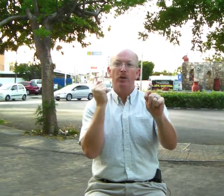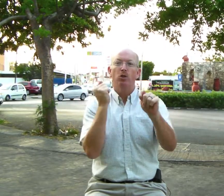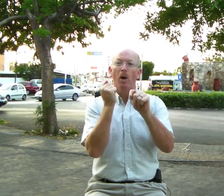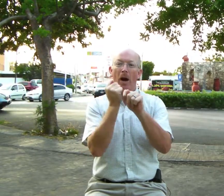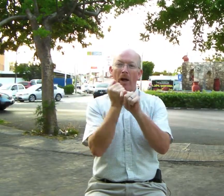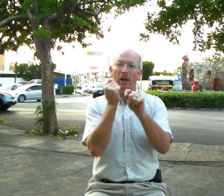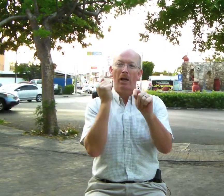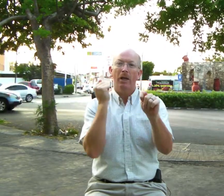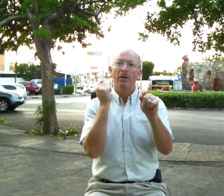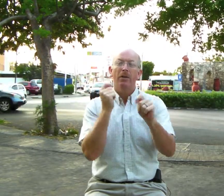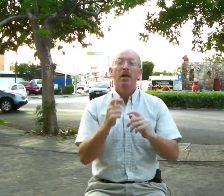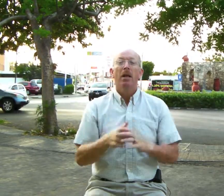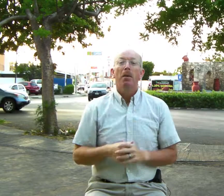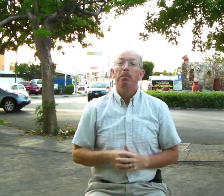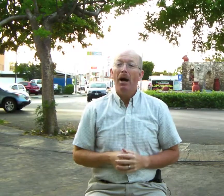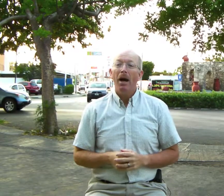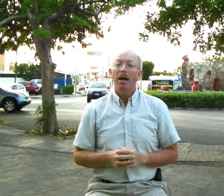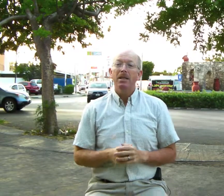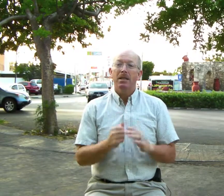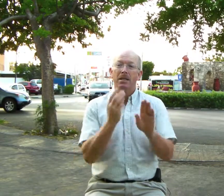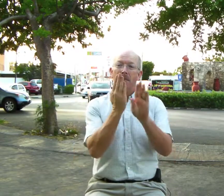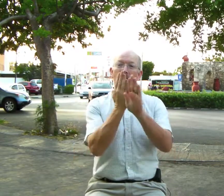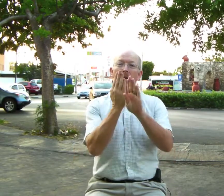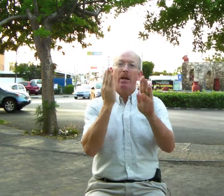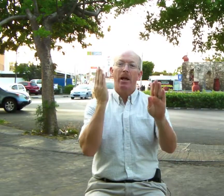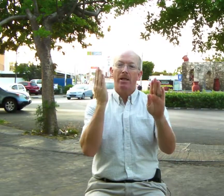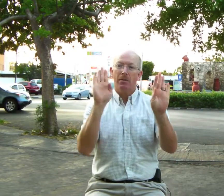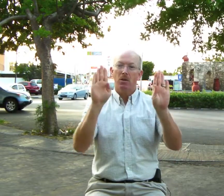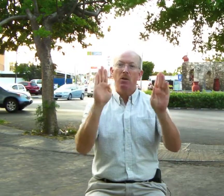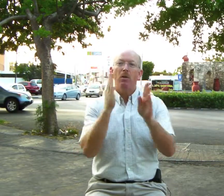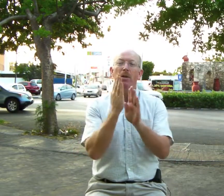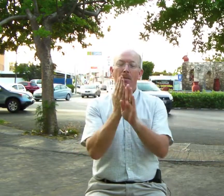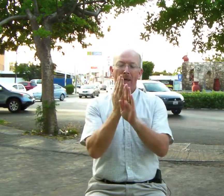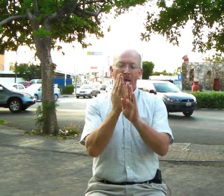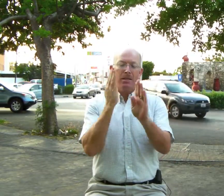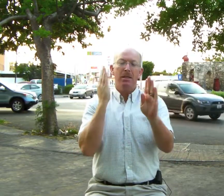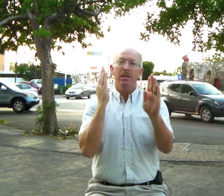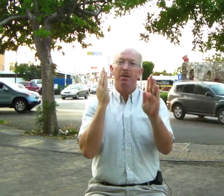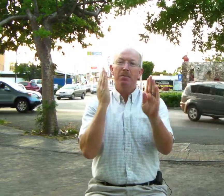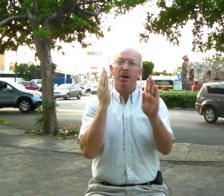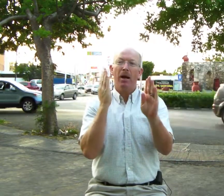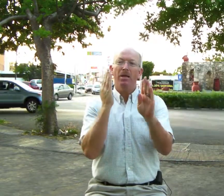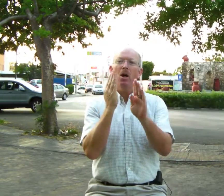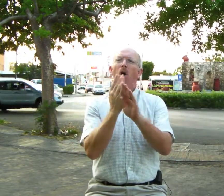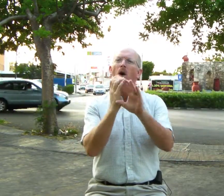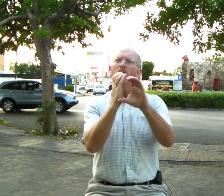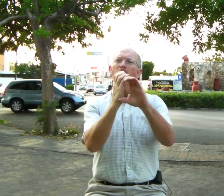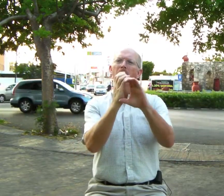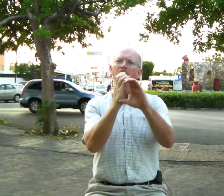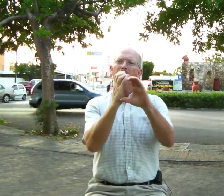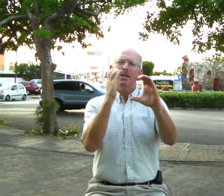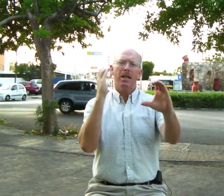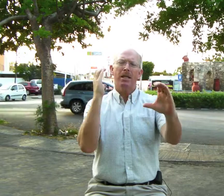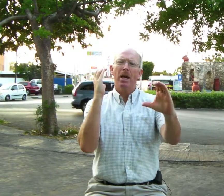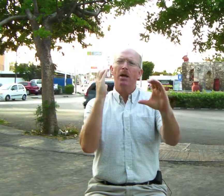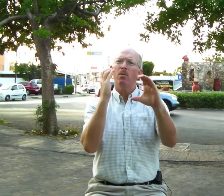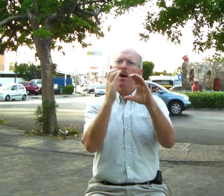truck. Bus is similar, except you do it with the B's, bus, or you'll sometimes see it done with